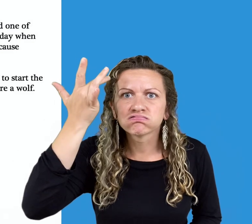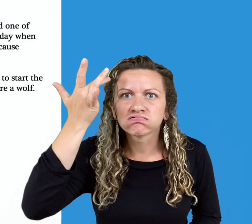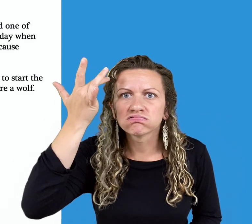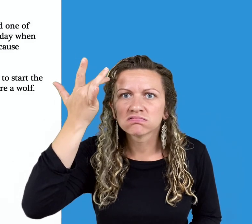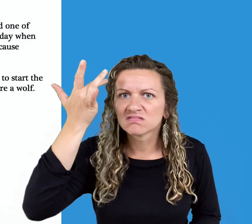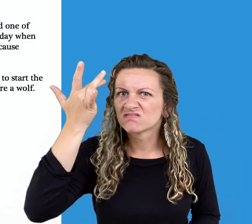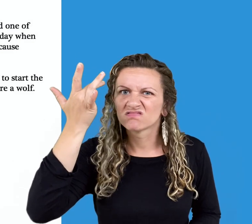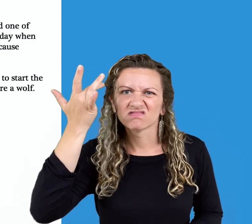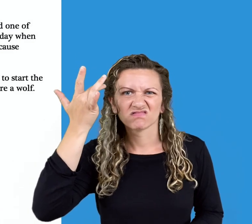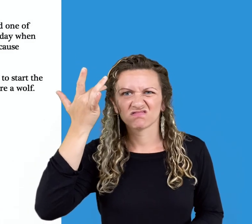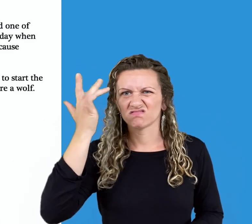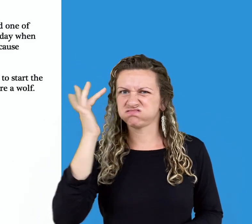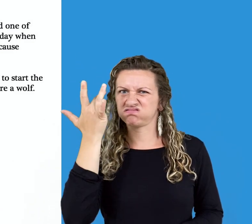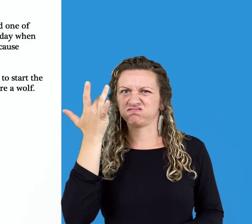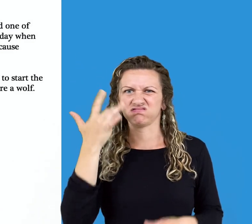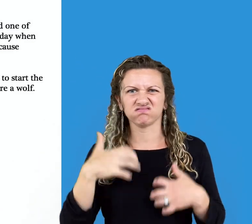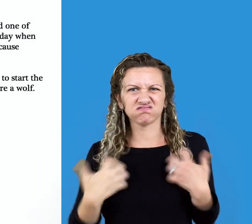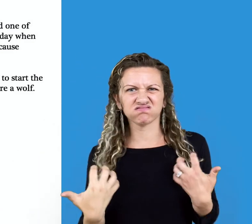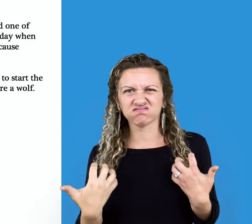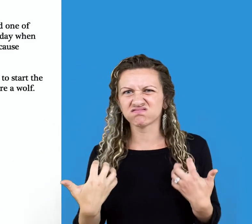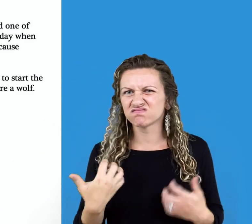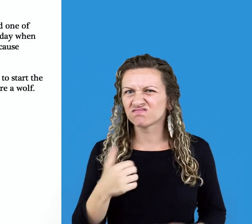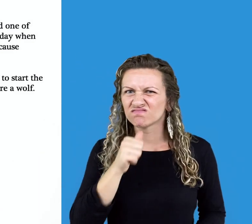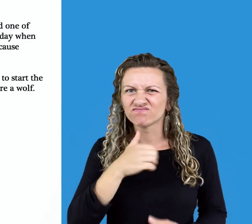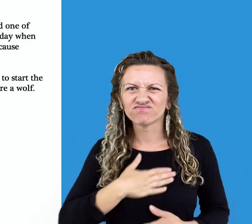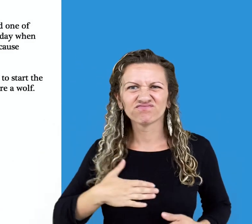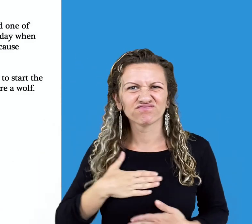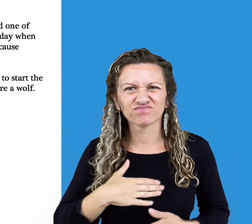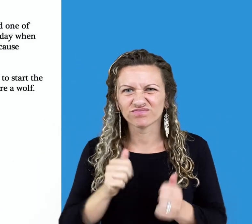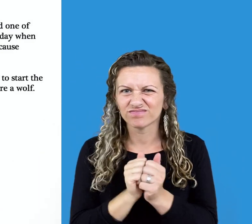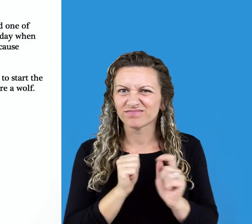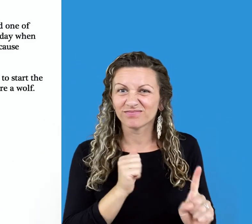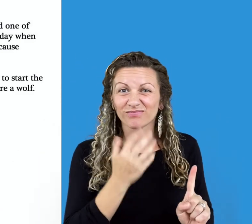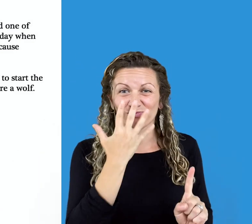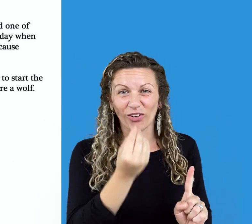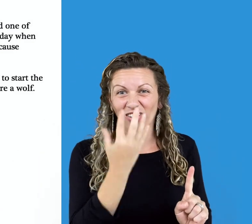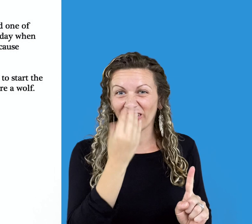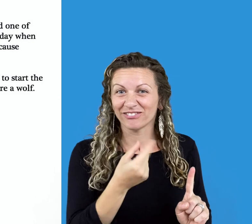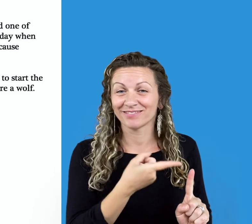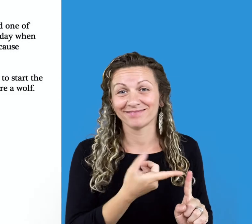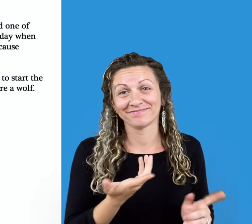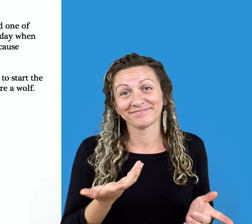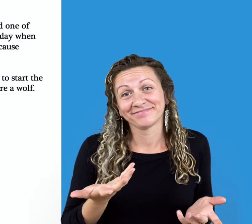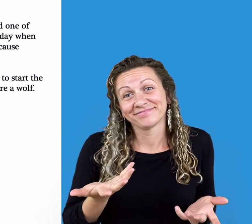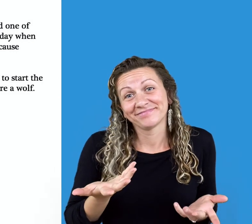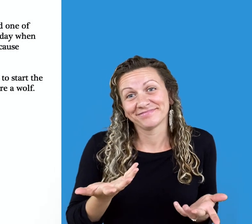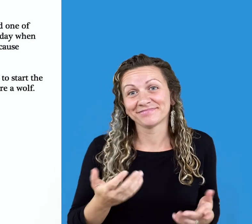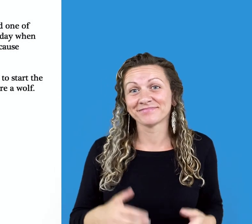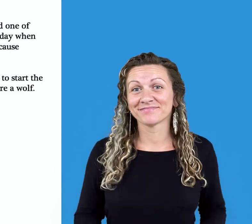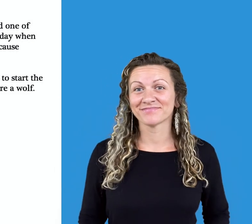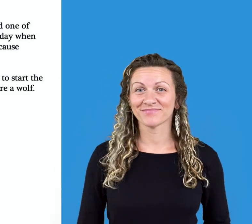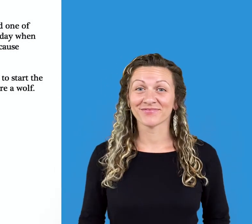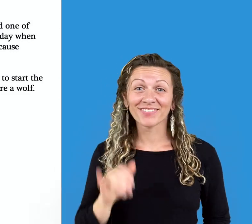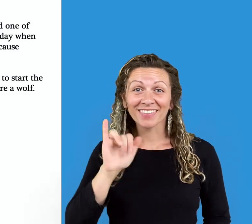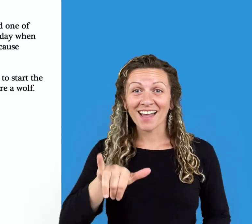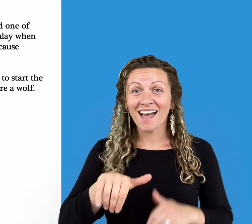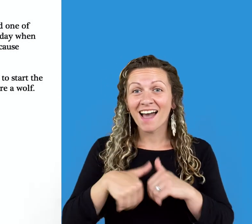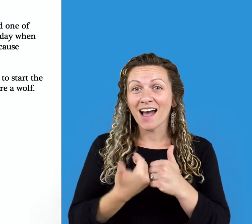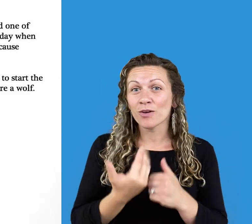when everyone gets cross with you because you're having lots of fun. It's a good way